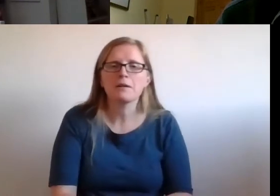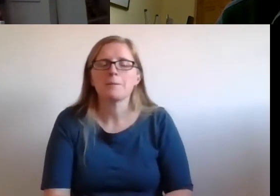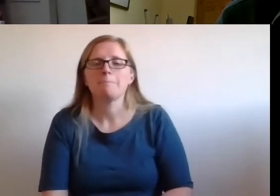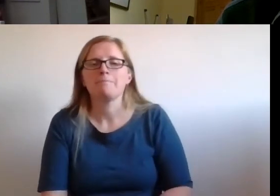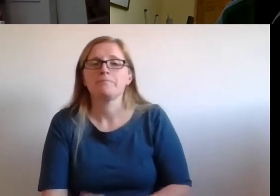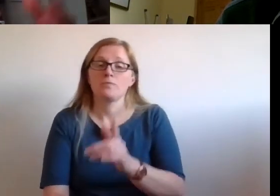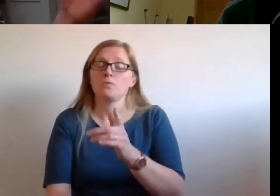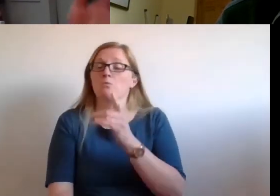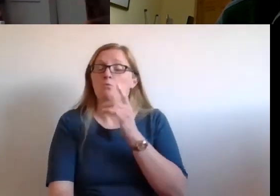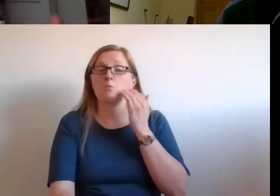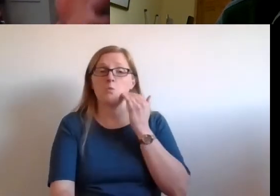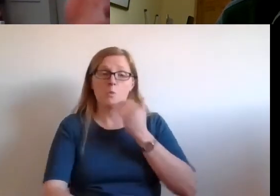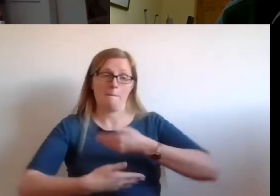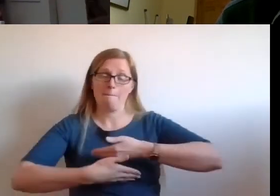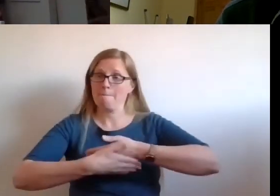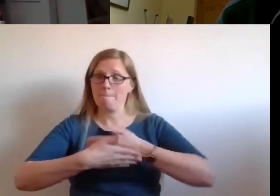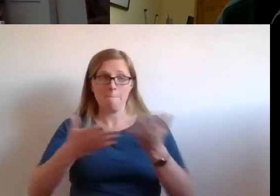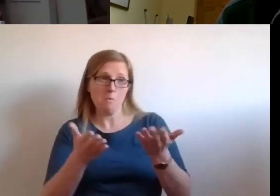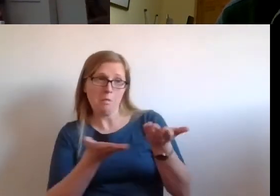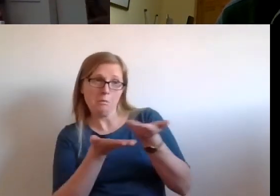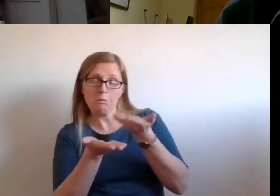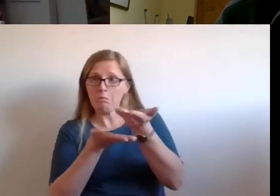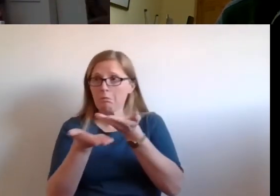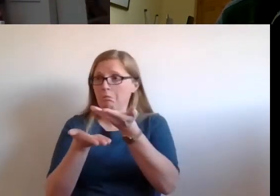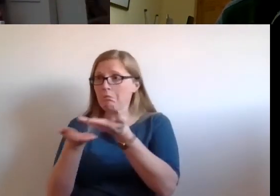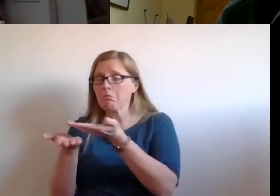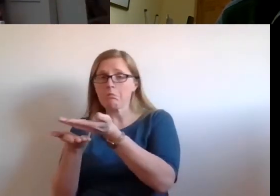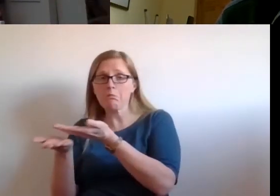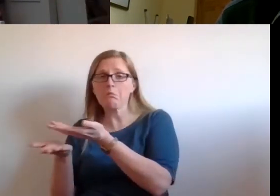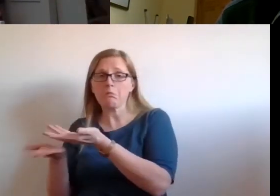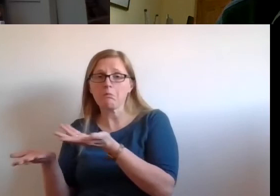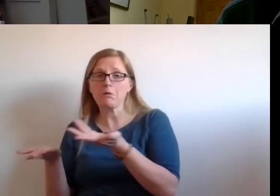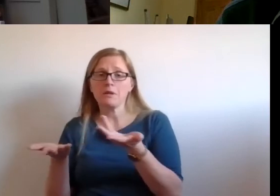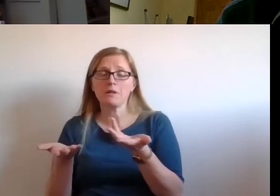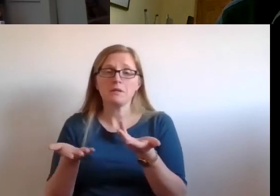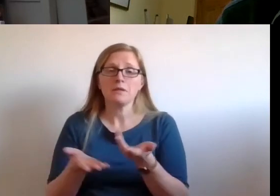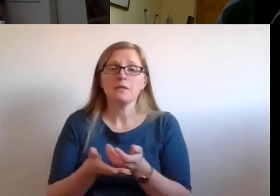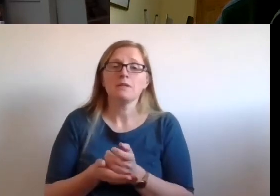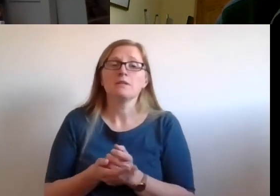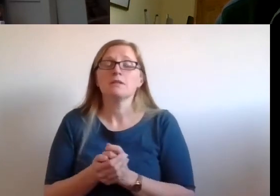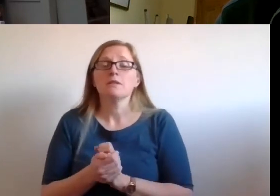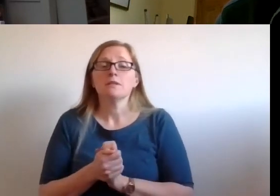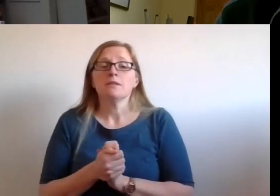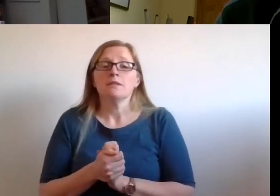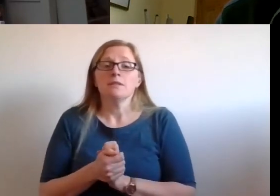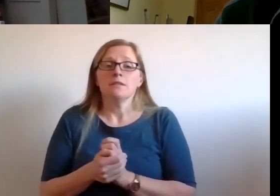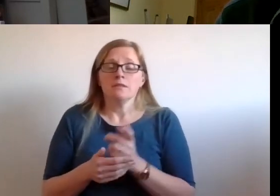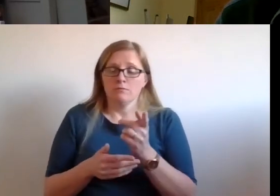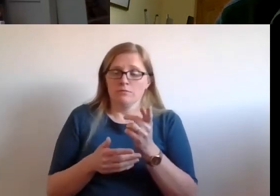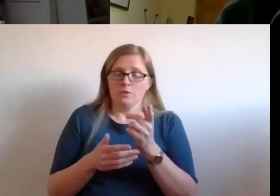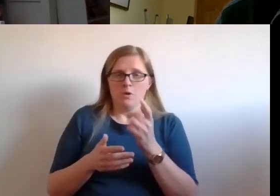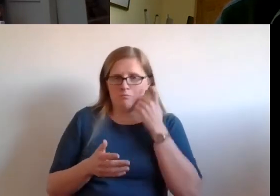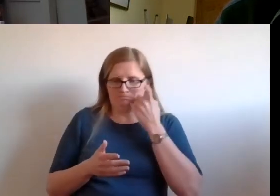engagement and we sort of, you know, shared what the rights are within this covenant that we were thinking to recommend being incorporated,